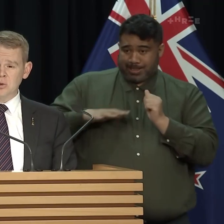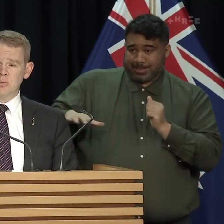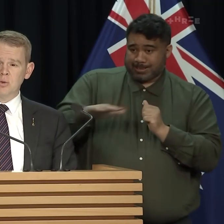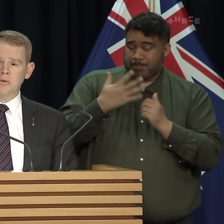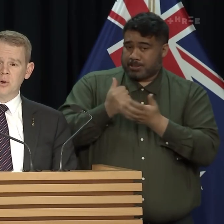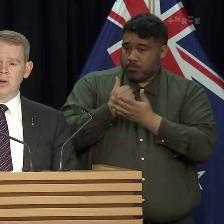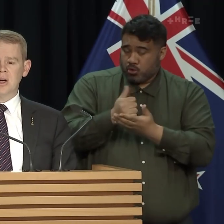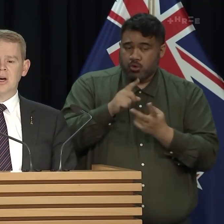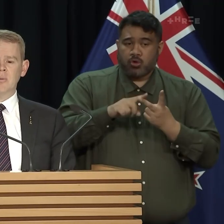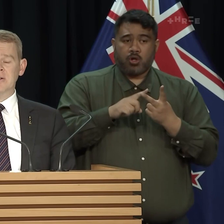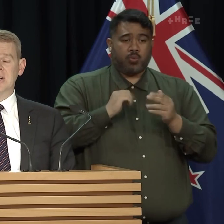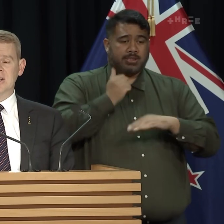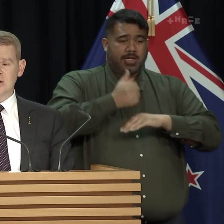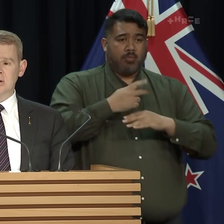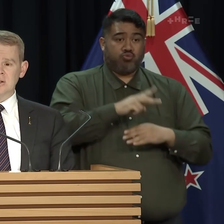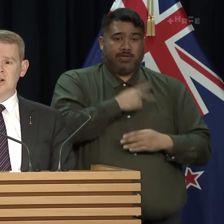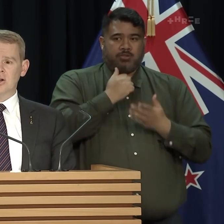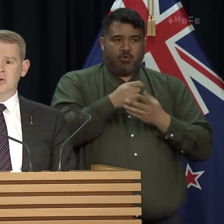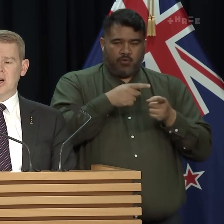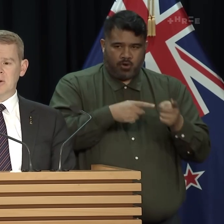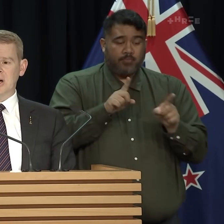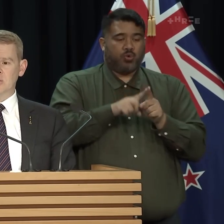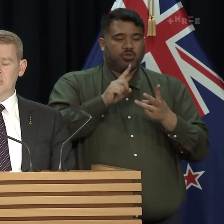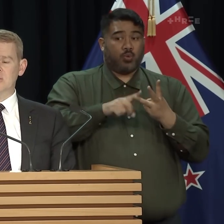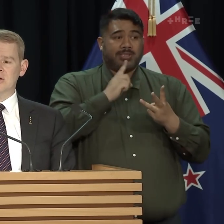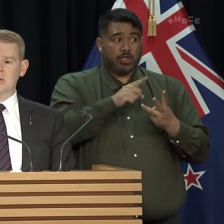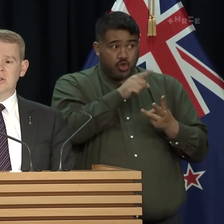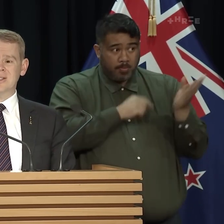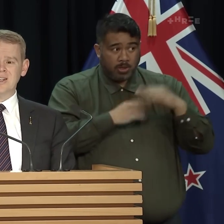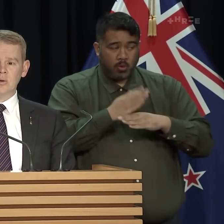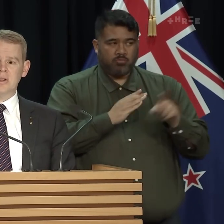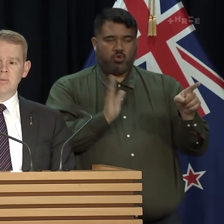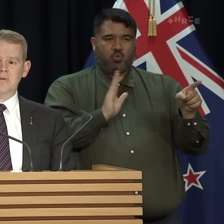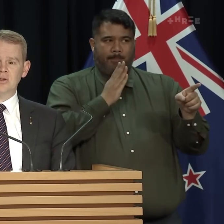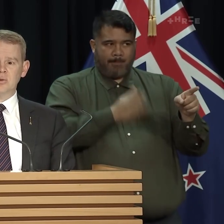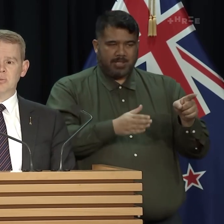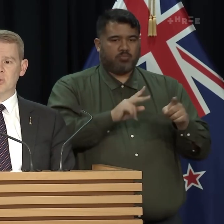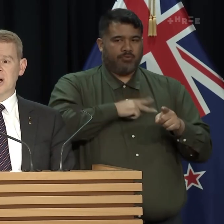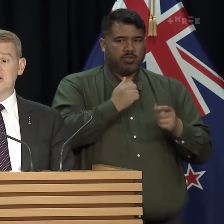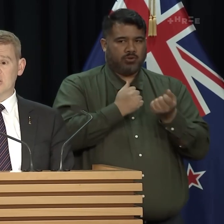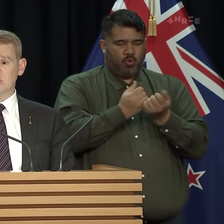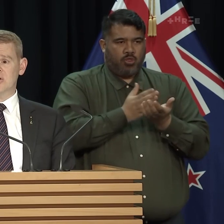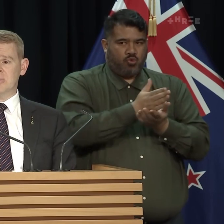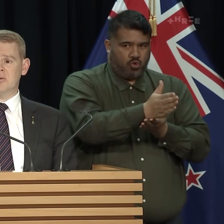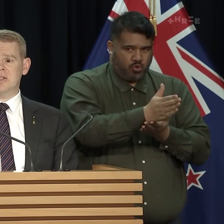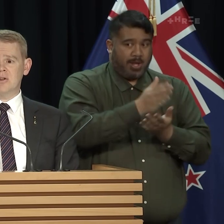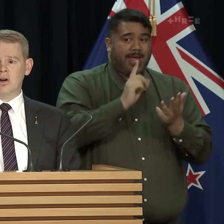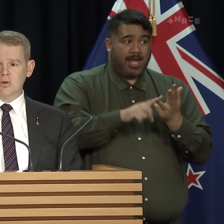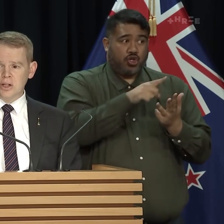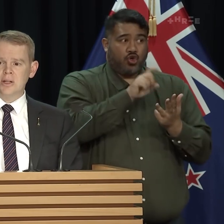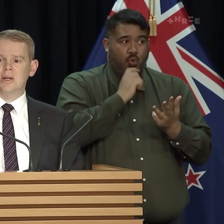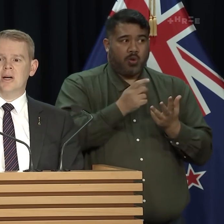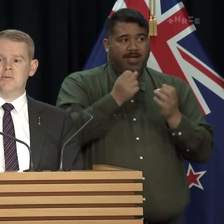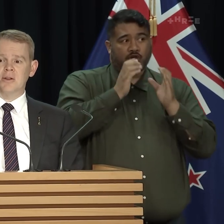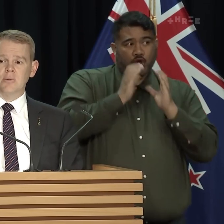professional support for her. And one of the conditions of her coming back to work was that she would continue with that professional support and that she would also be receiving